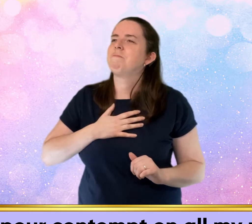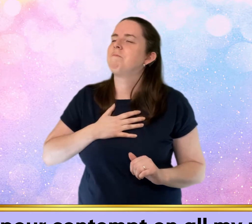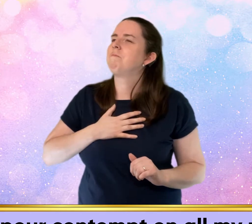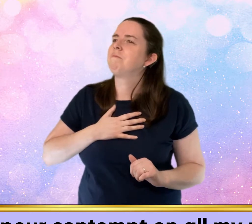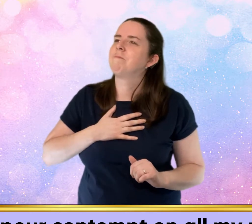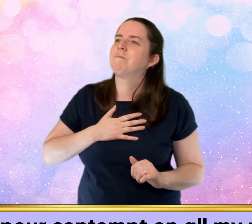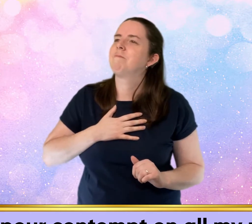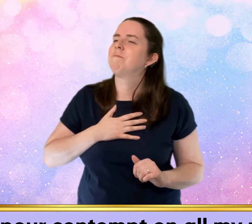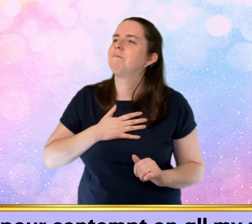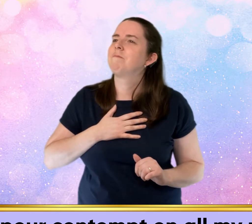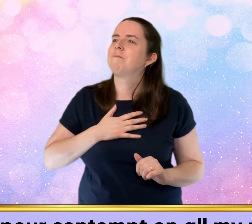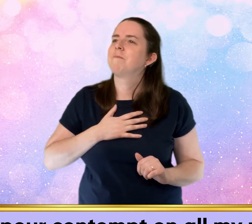pride